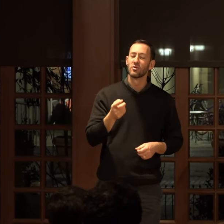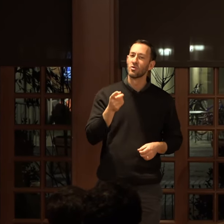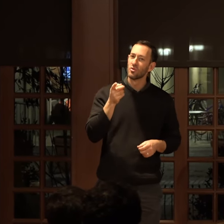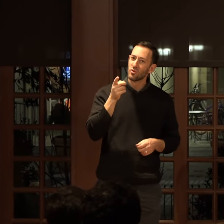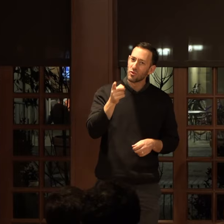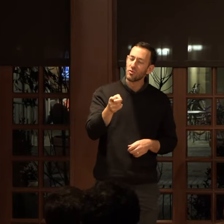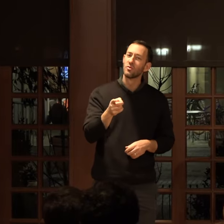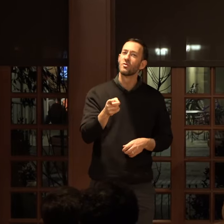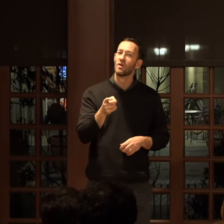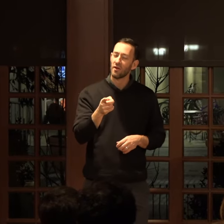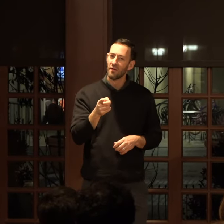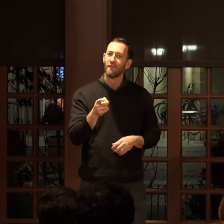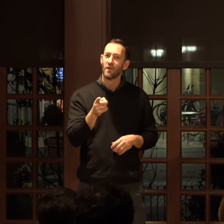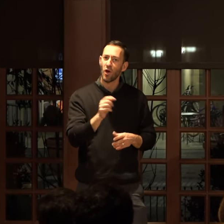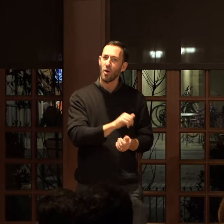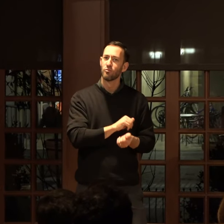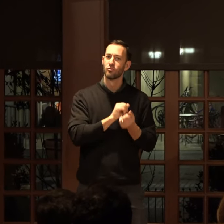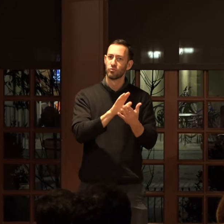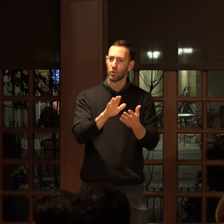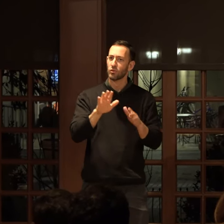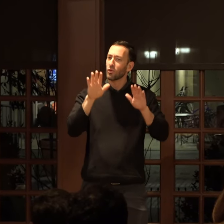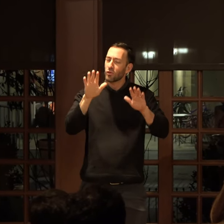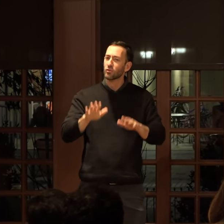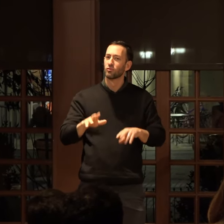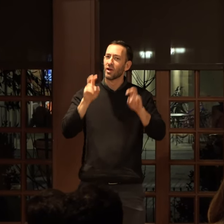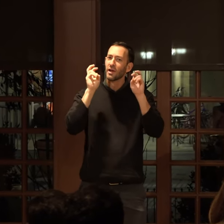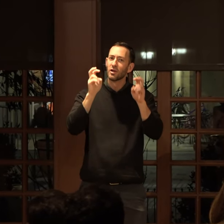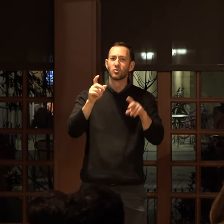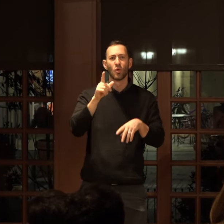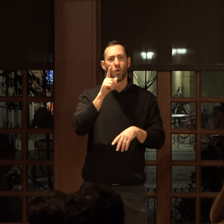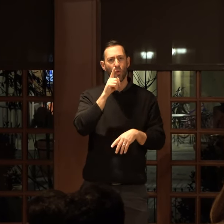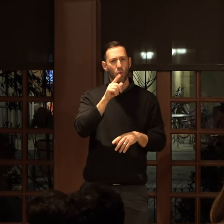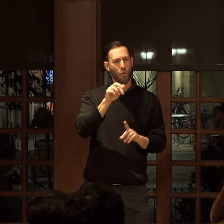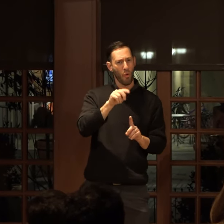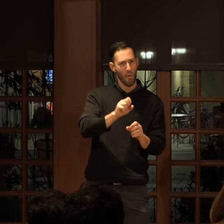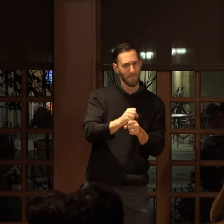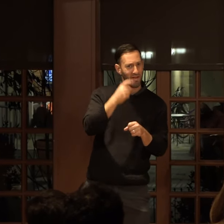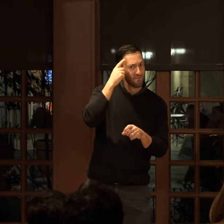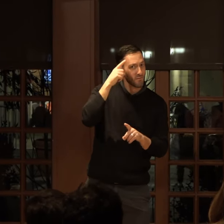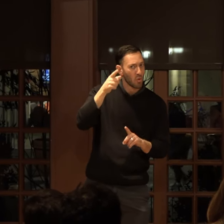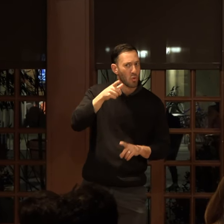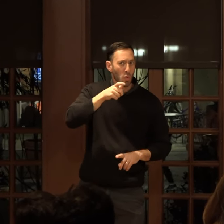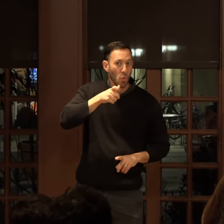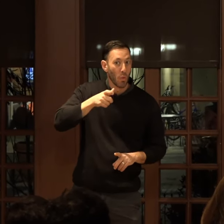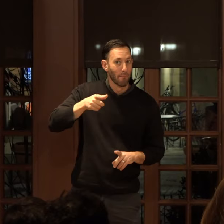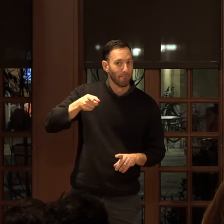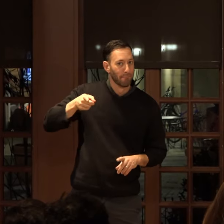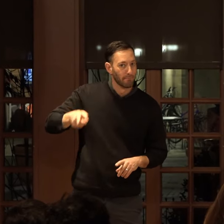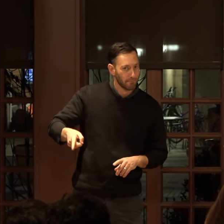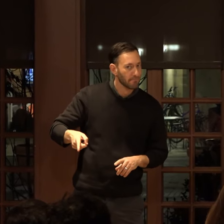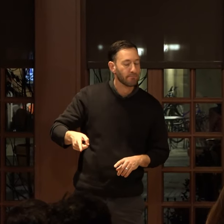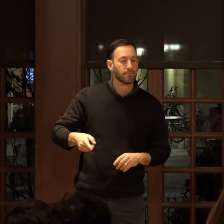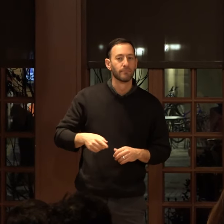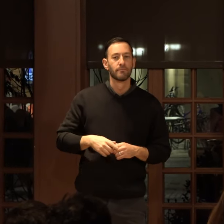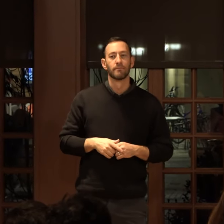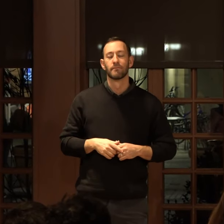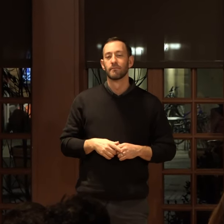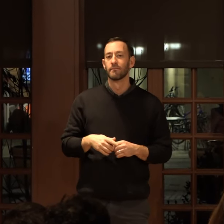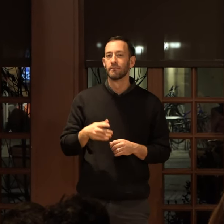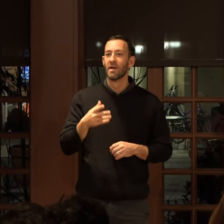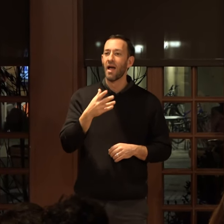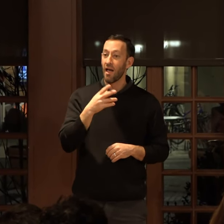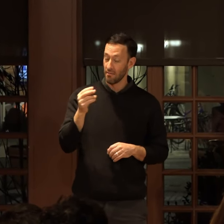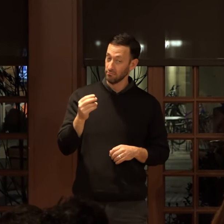You've approached the great issue of who is art made for? For whom is art made, rather? And